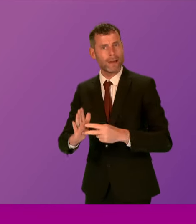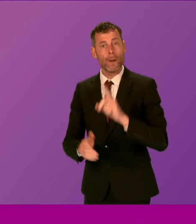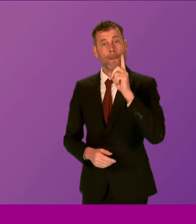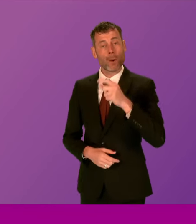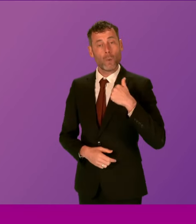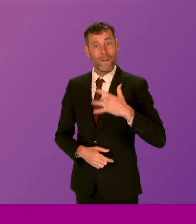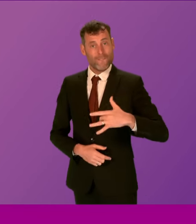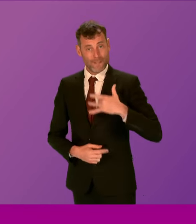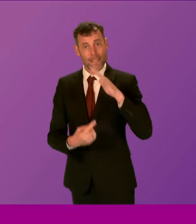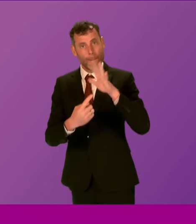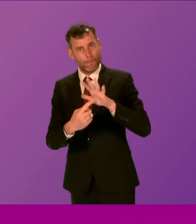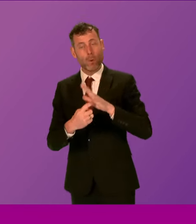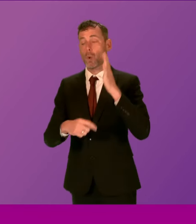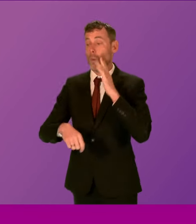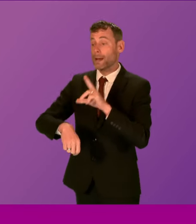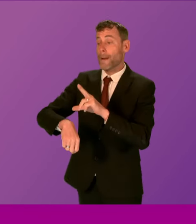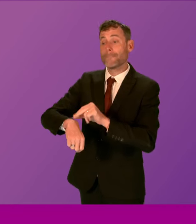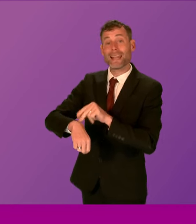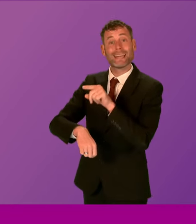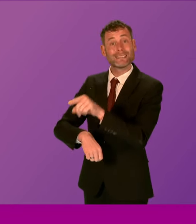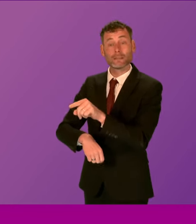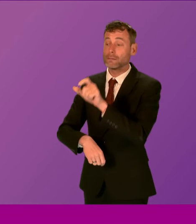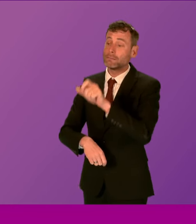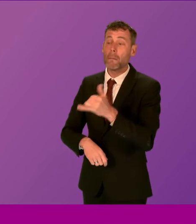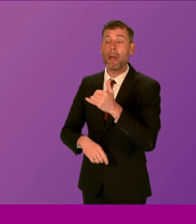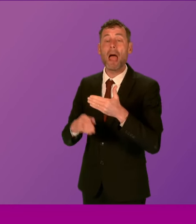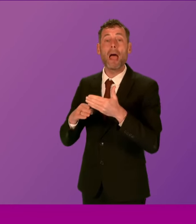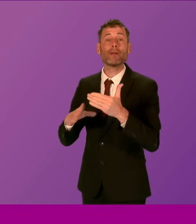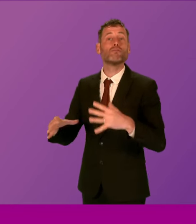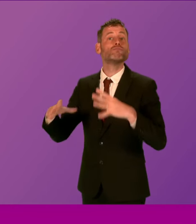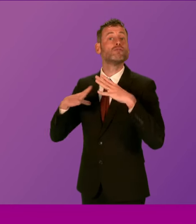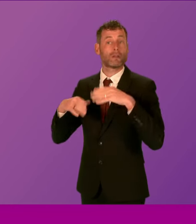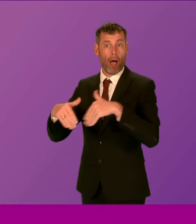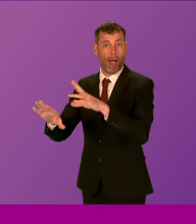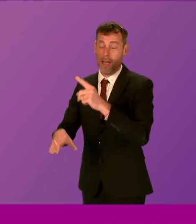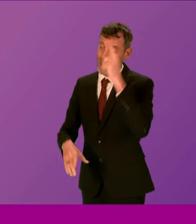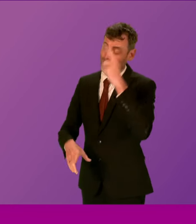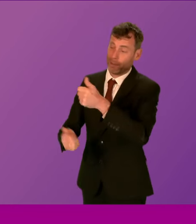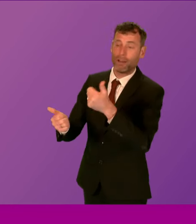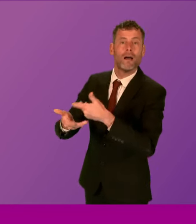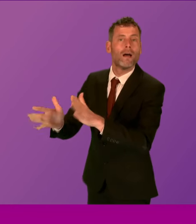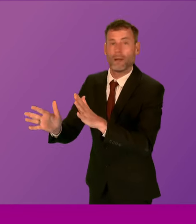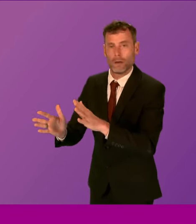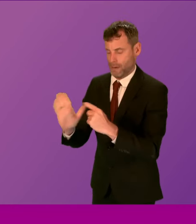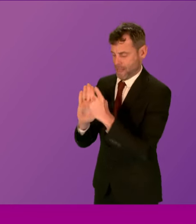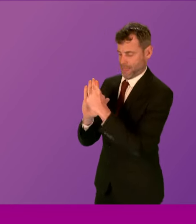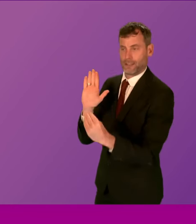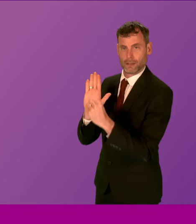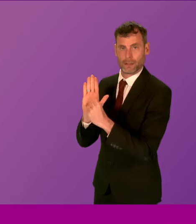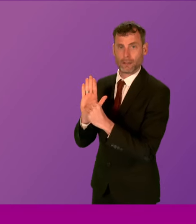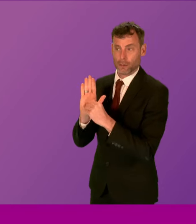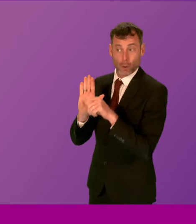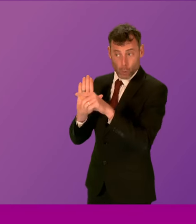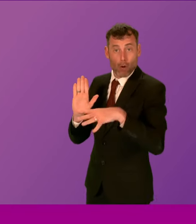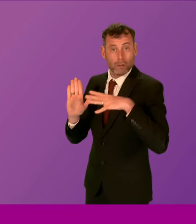pursued even after a police officer retires or indeed resigns. So as I say, it builds on this significant improvement work that's